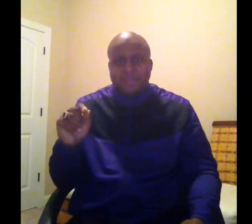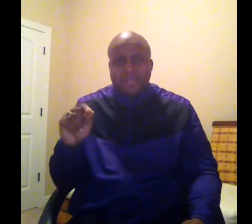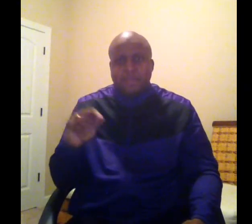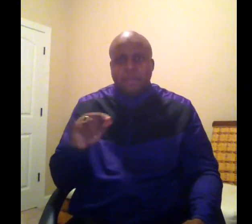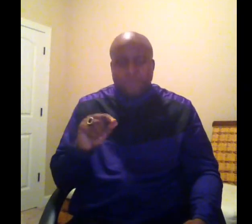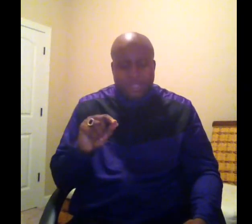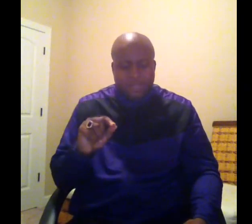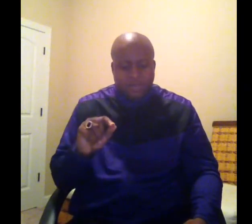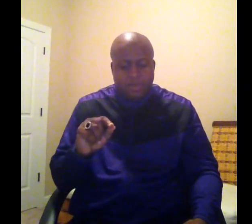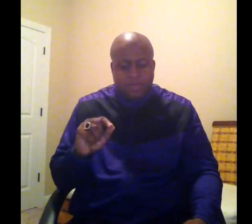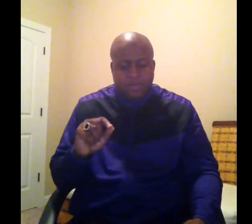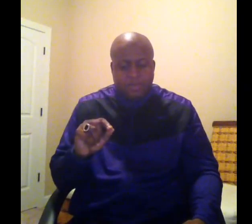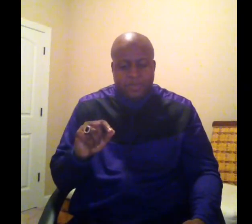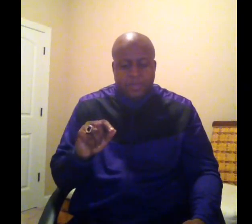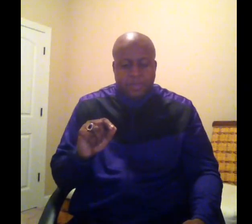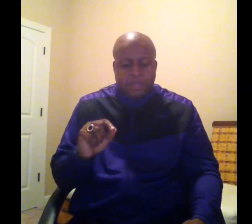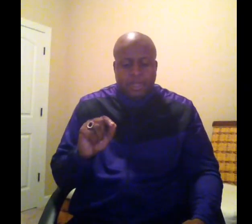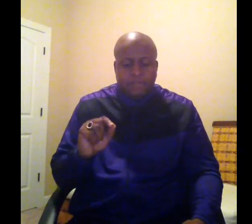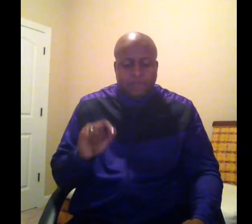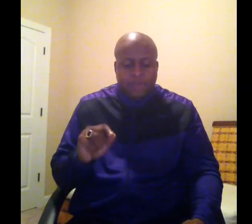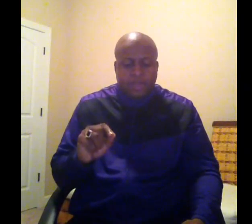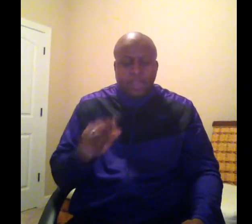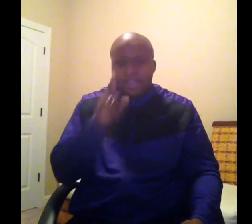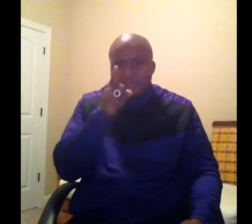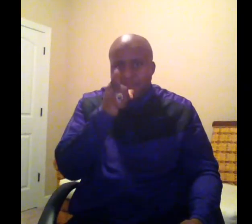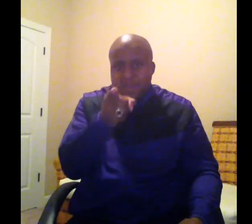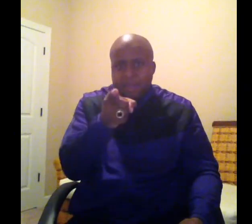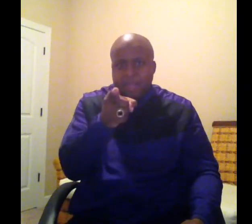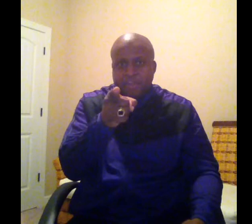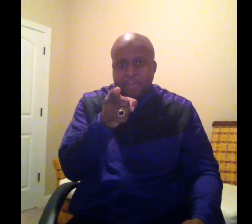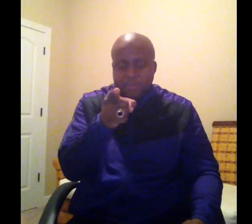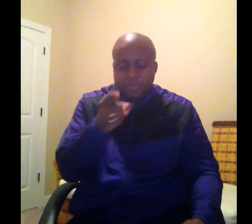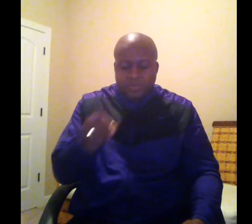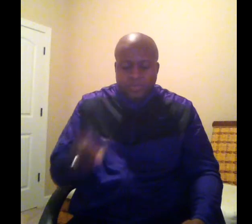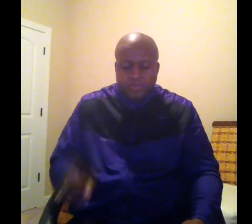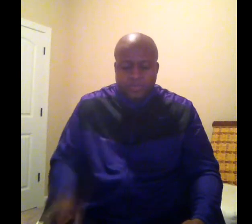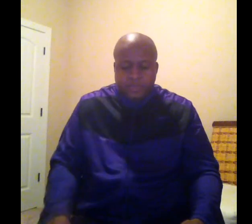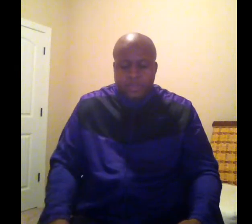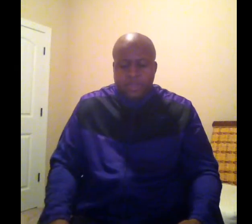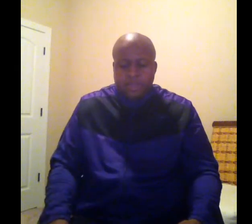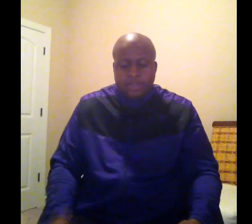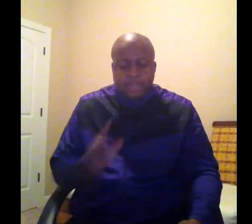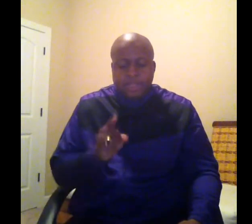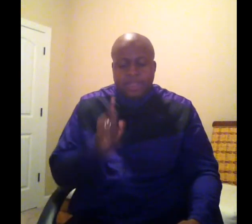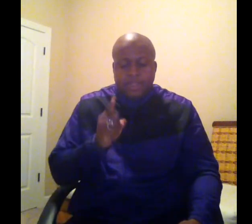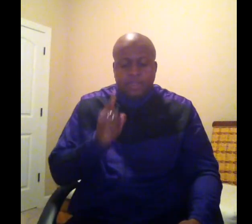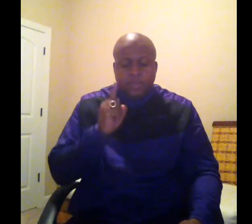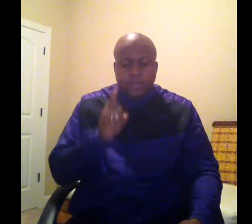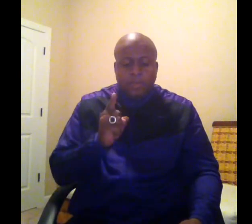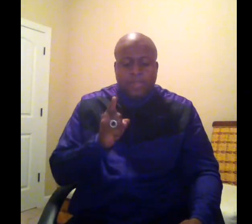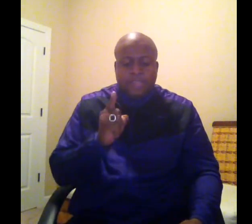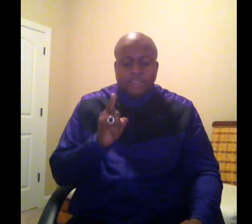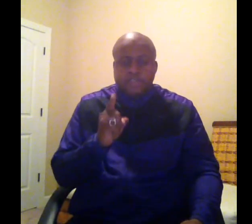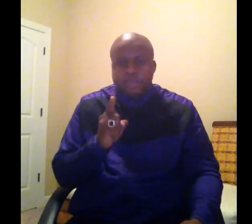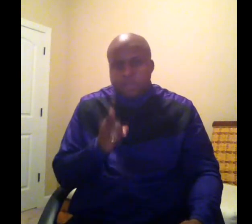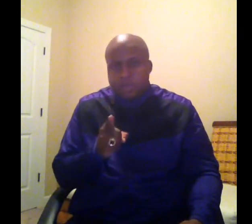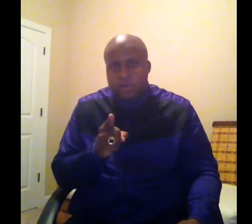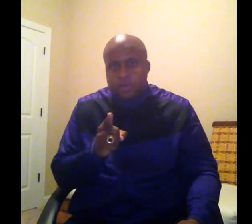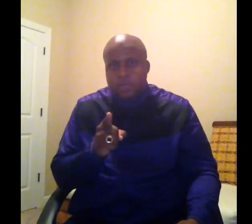man or the bionic woman, but I'm talking about you. The day that you were backed into the corner was